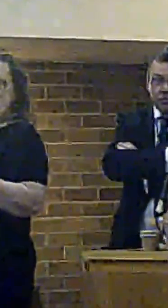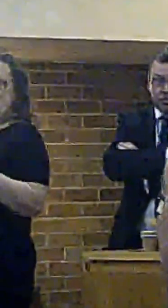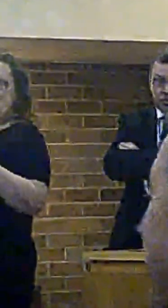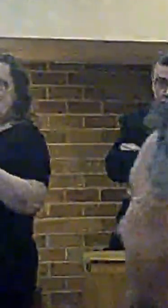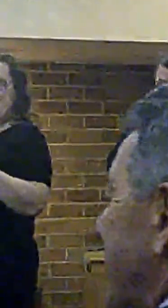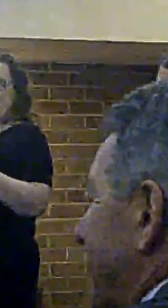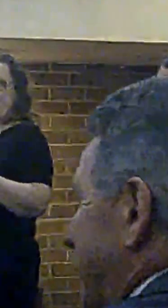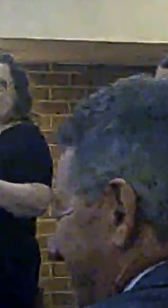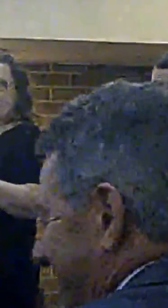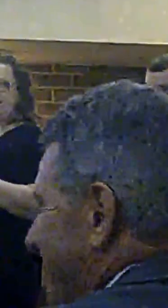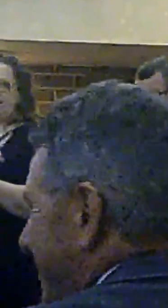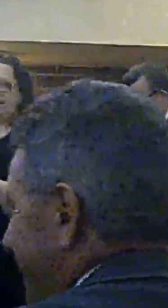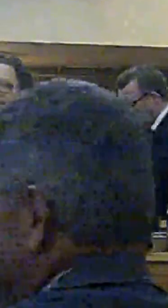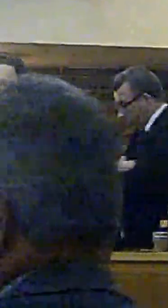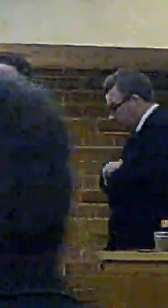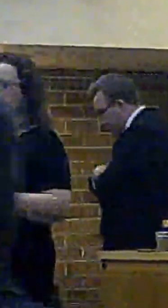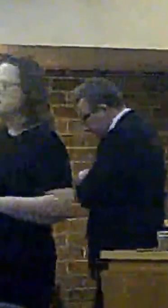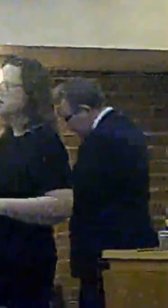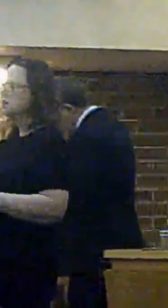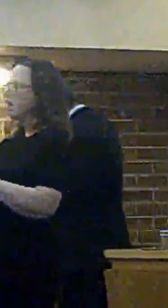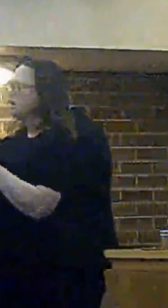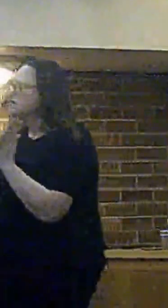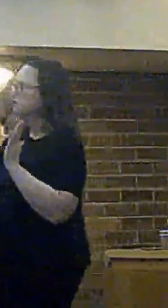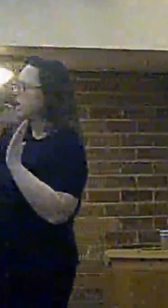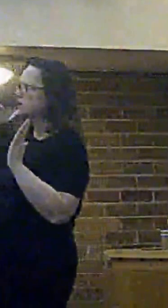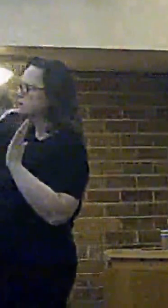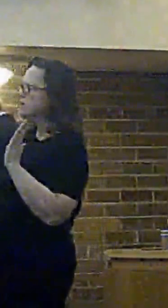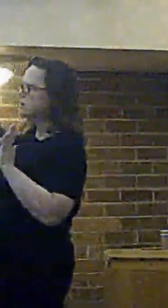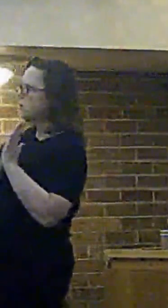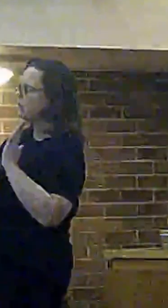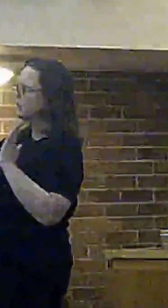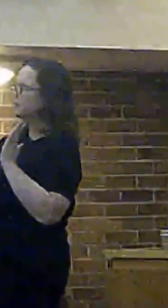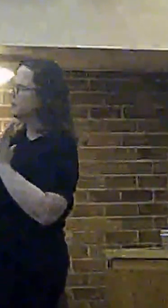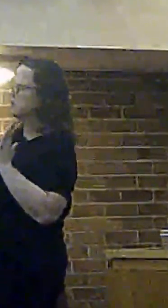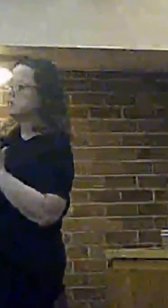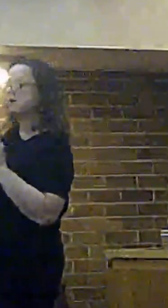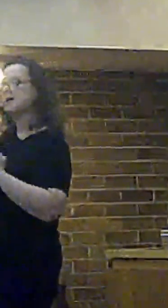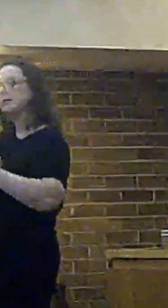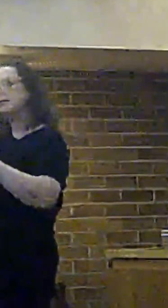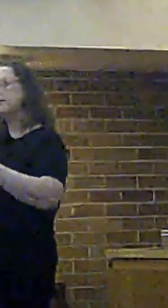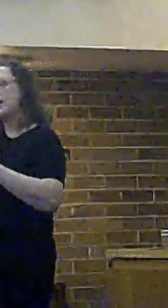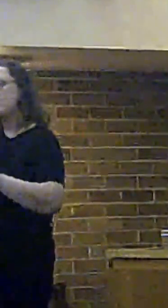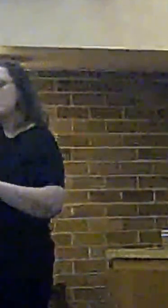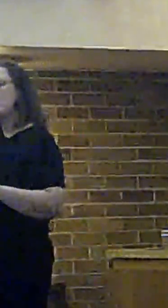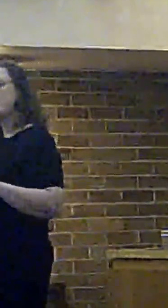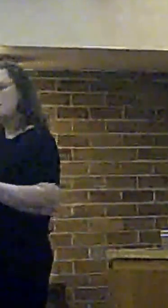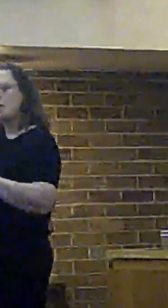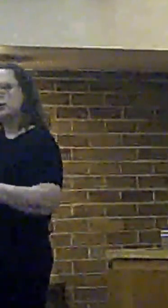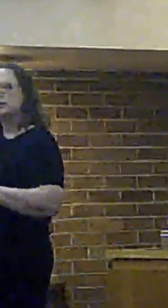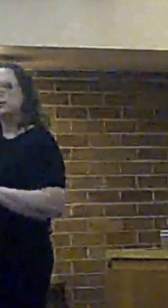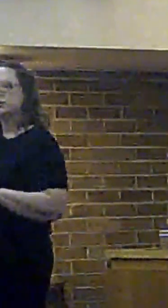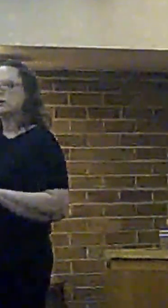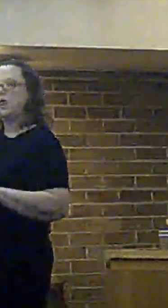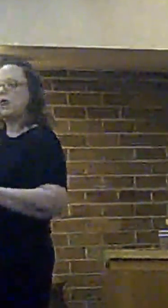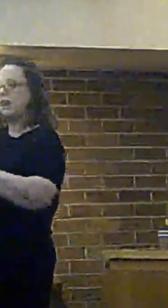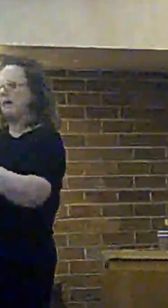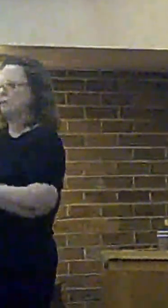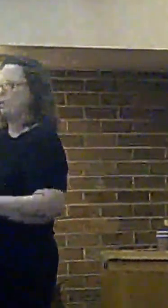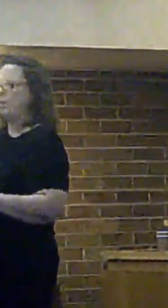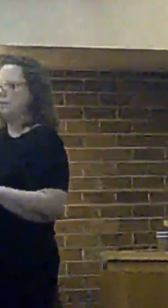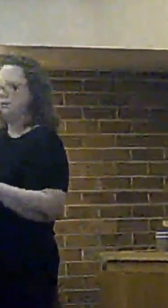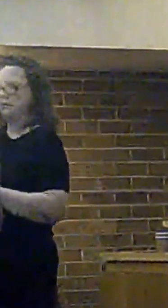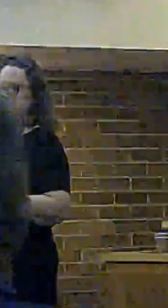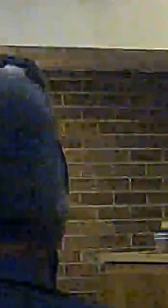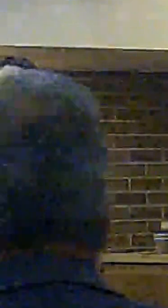you... It's quite very funny. There in Will's ownership, aren't we, those sites? This is the last one. Thank you.